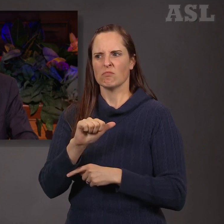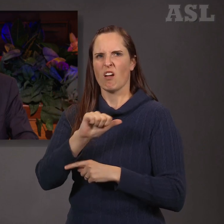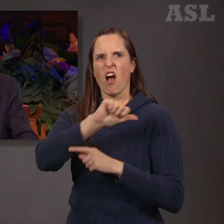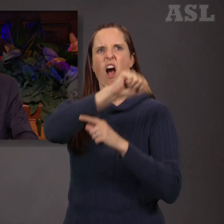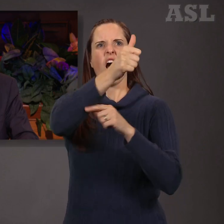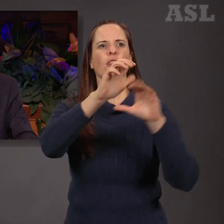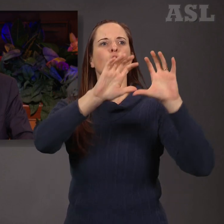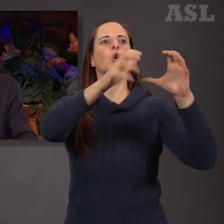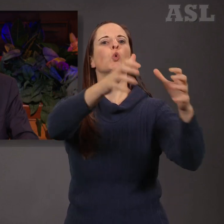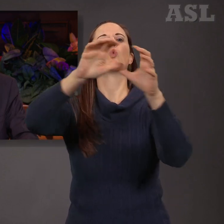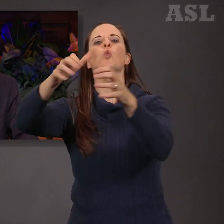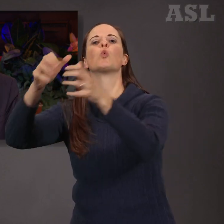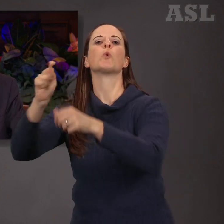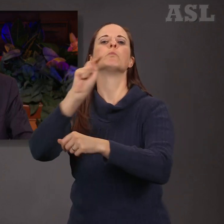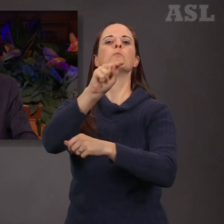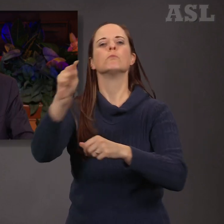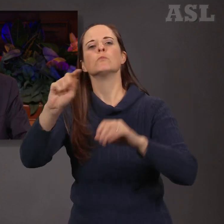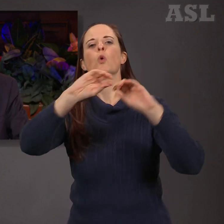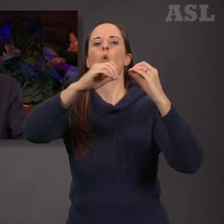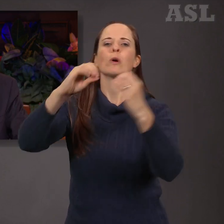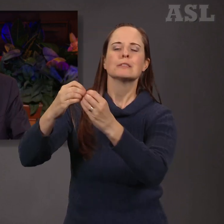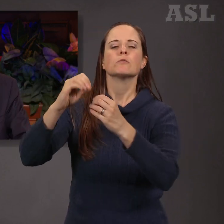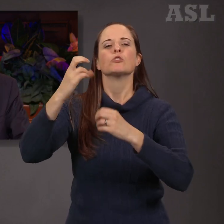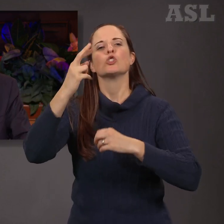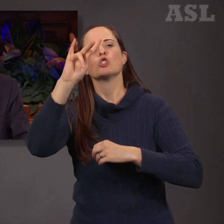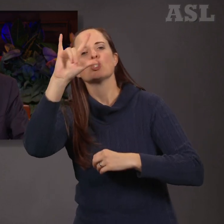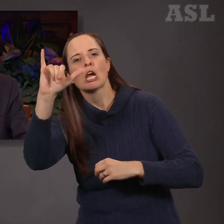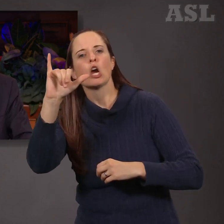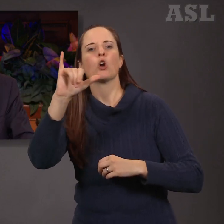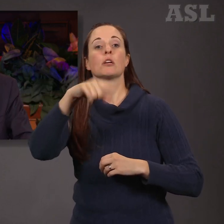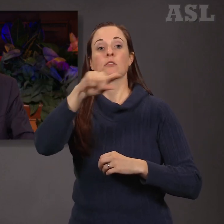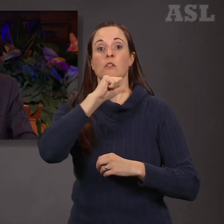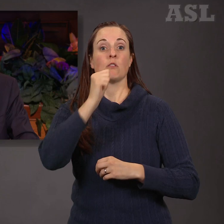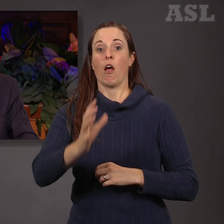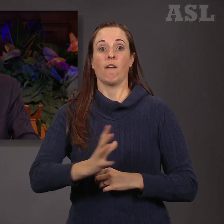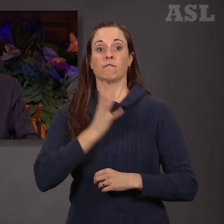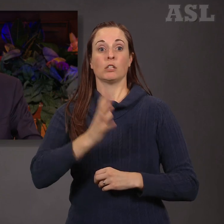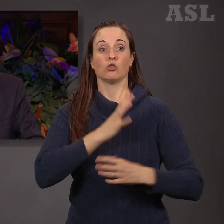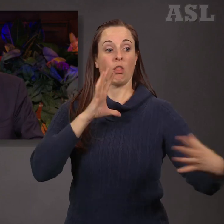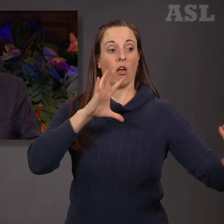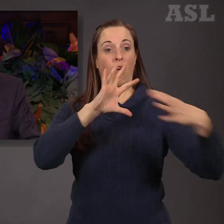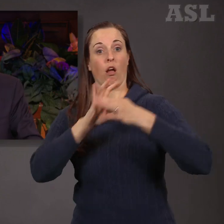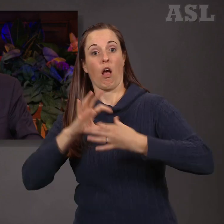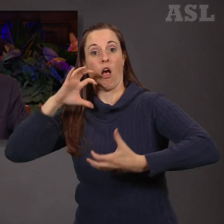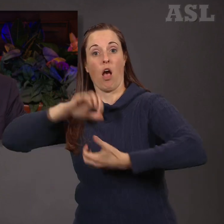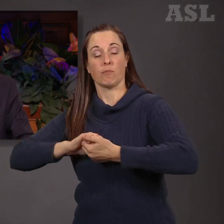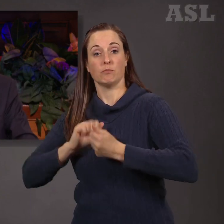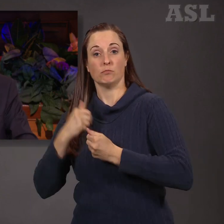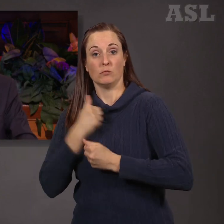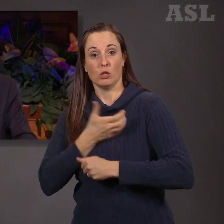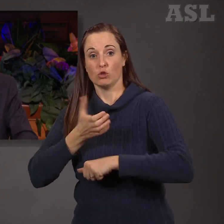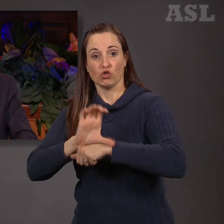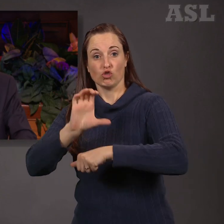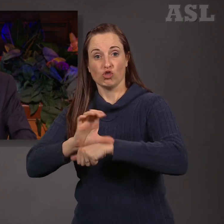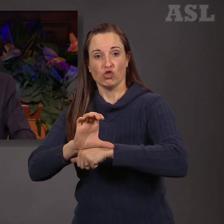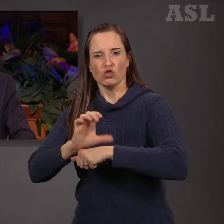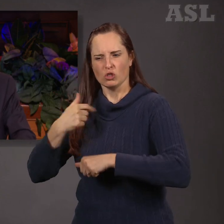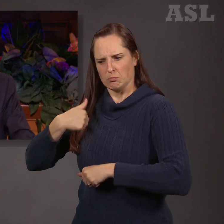through innumerable charitable organizations not formally connected with our Church. I